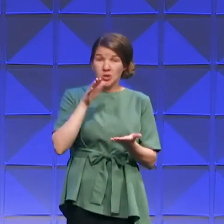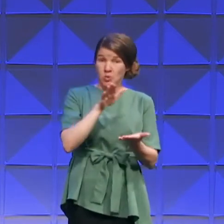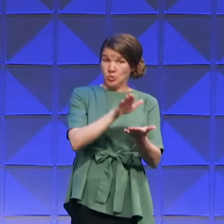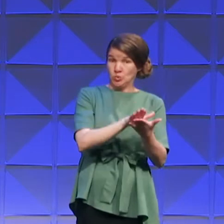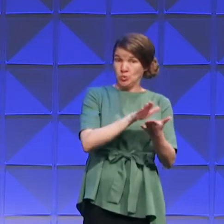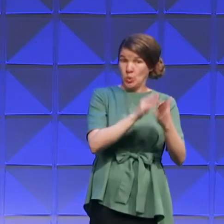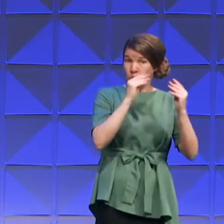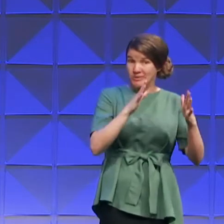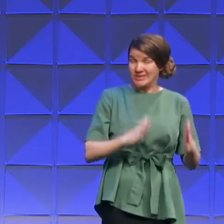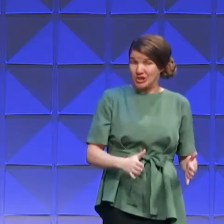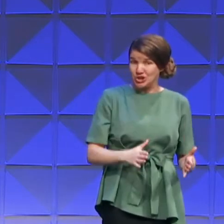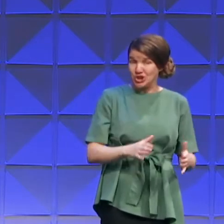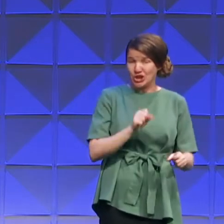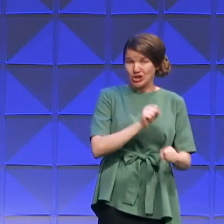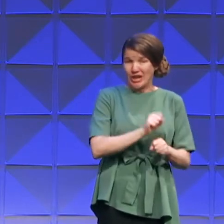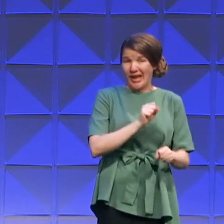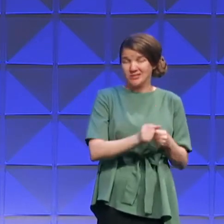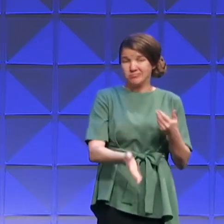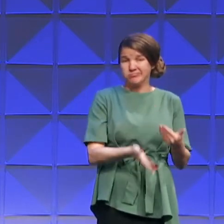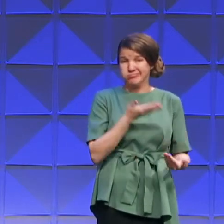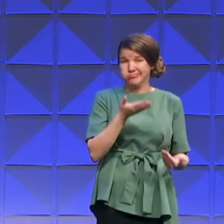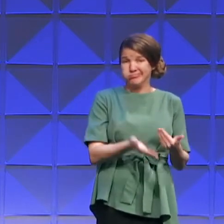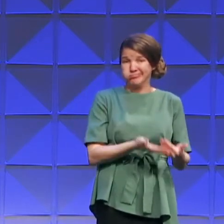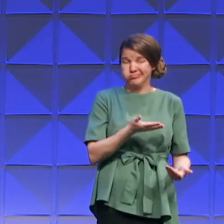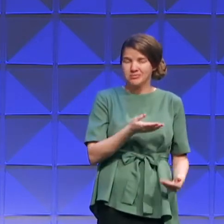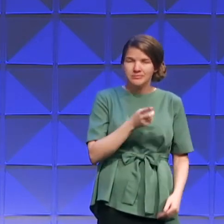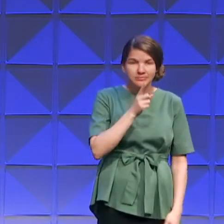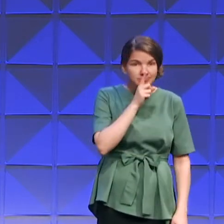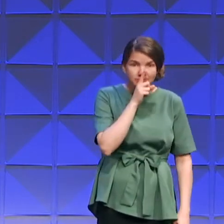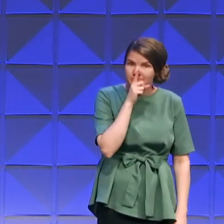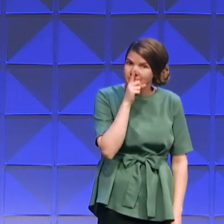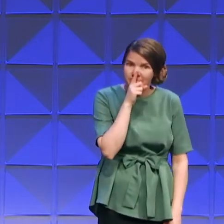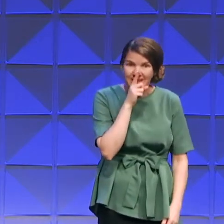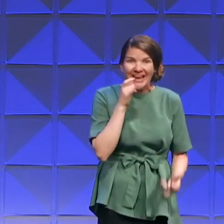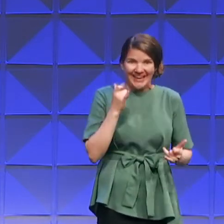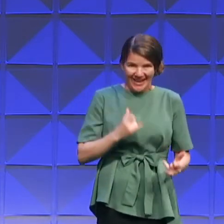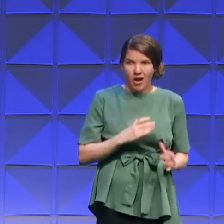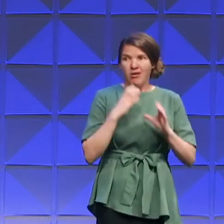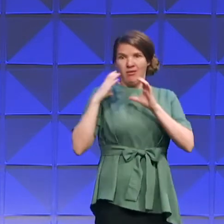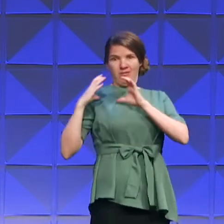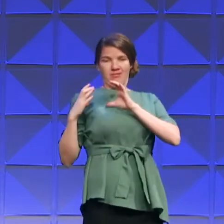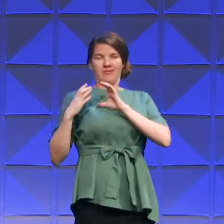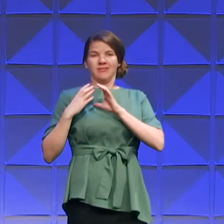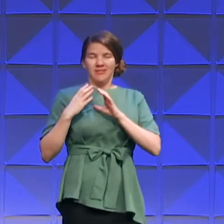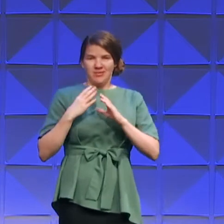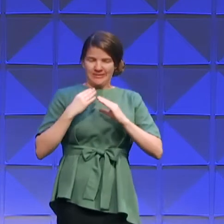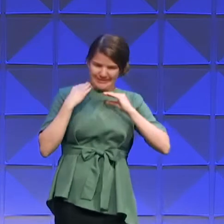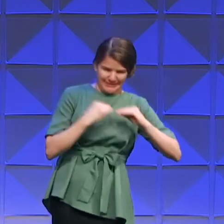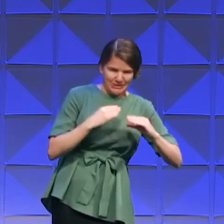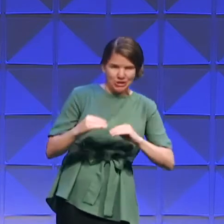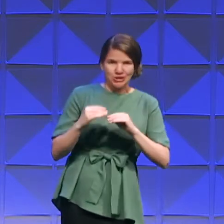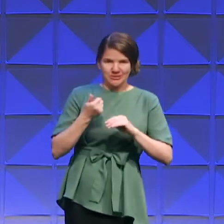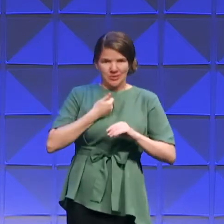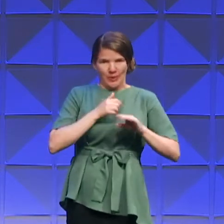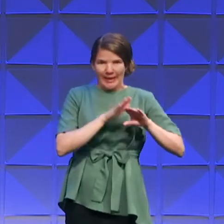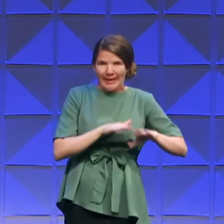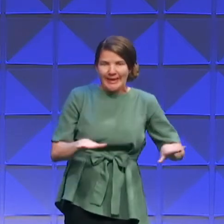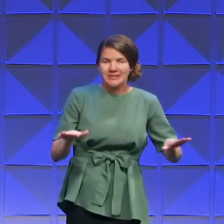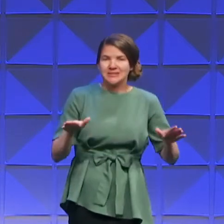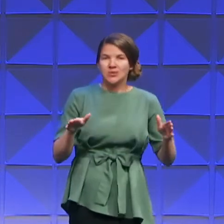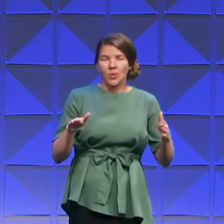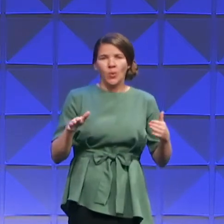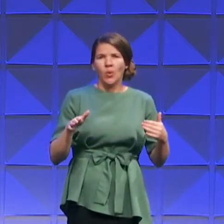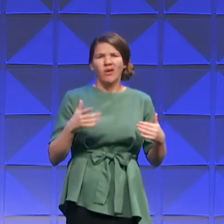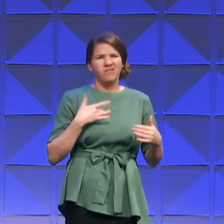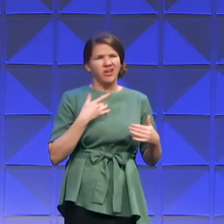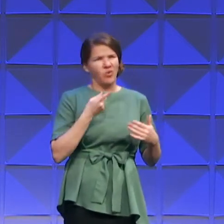teacher is not an easy task. These homeschooling people are finding out that maybe some of these school teachers need a raise.